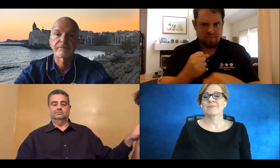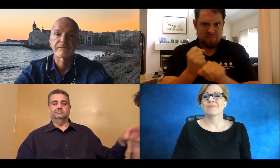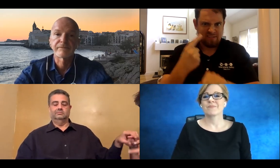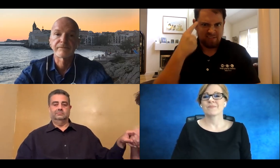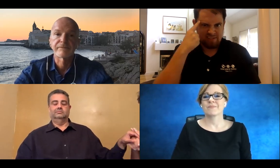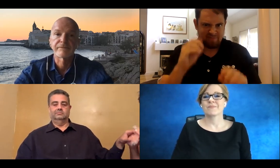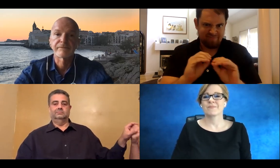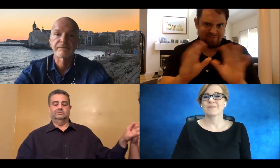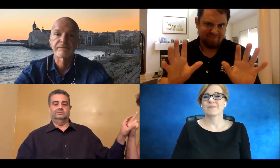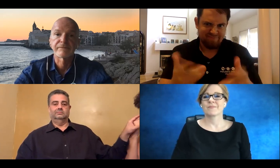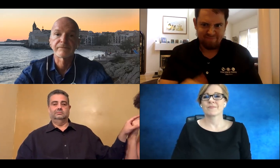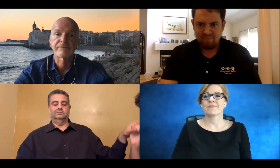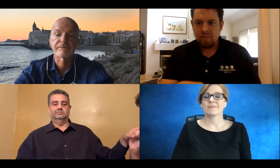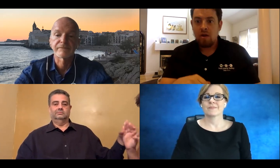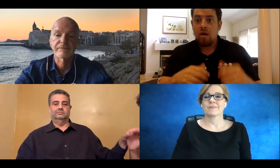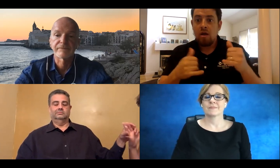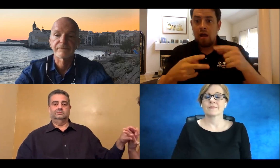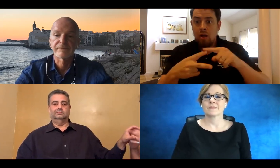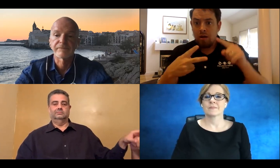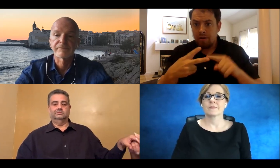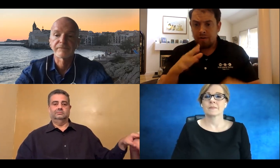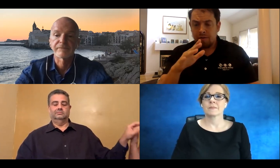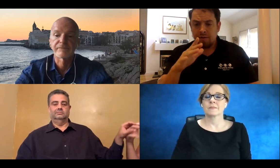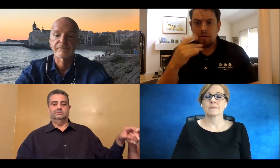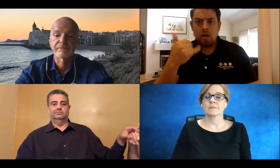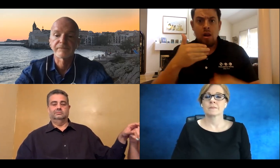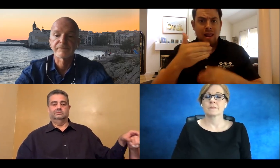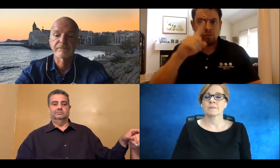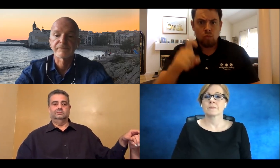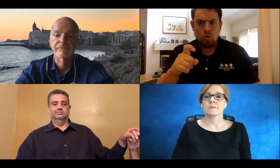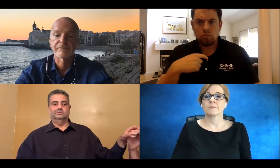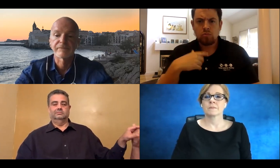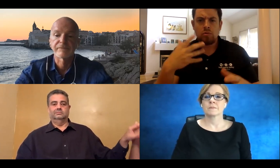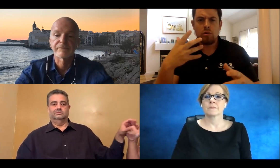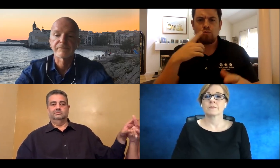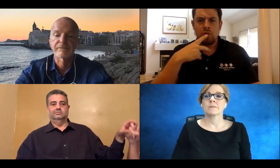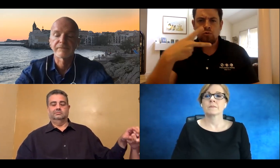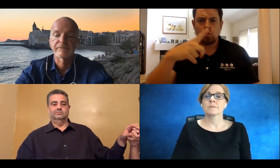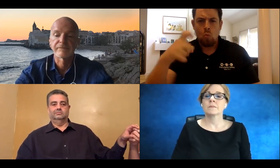Travis signing. Thank you for your answer. I mean, I think that's that makes total sense.